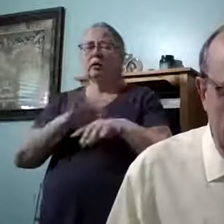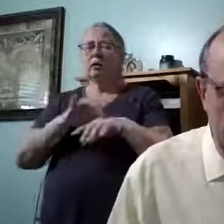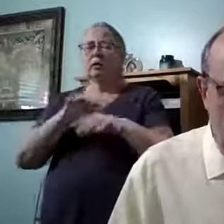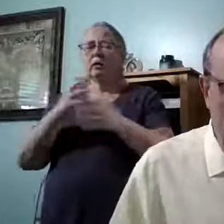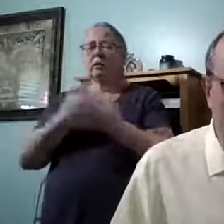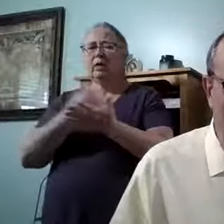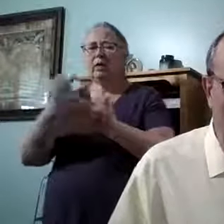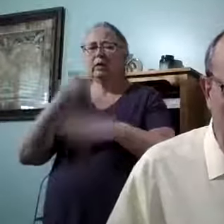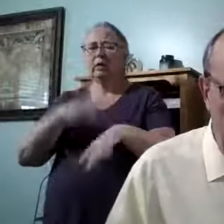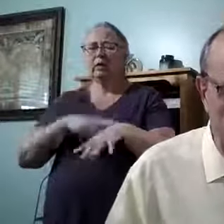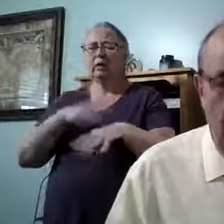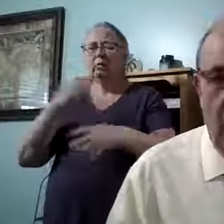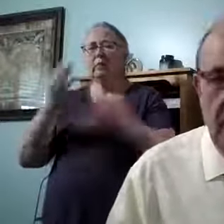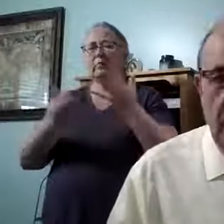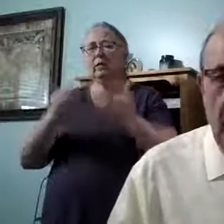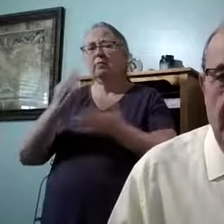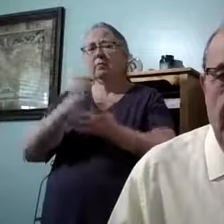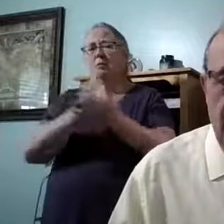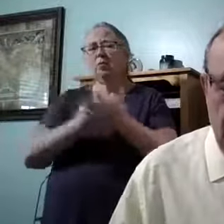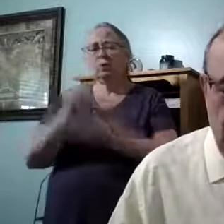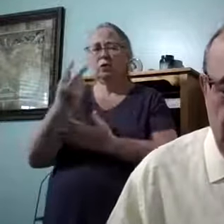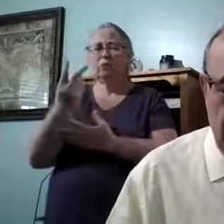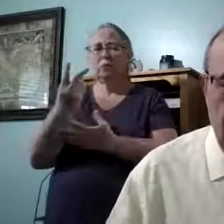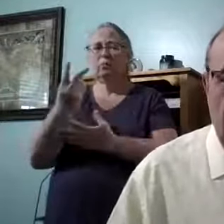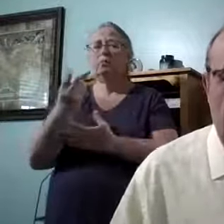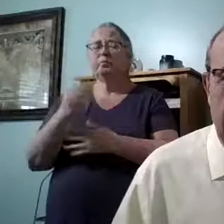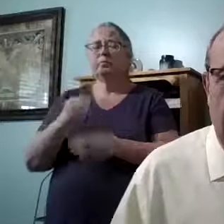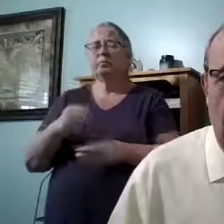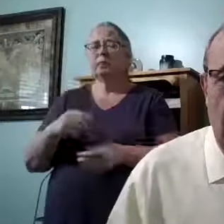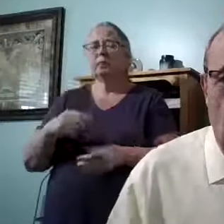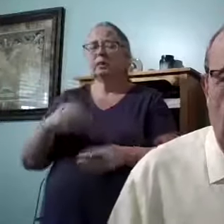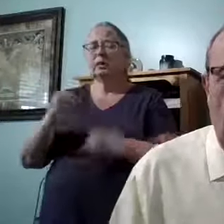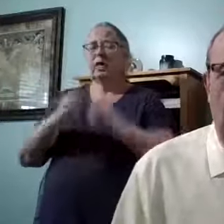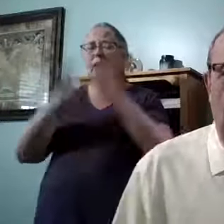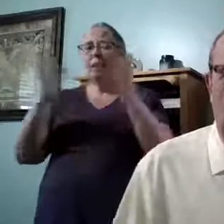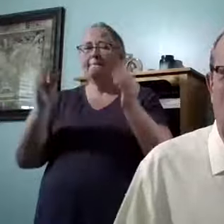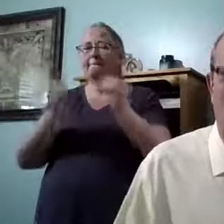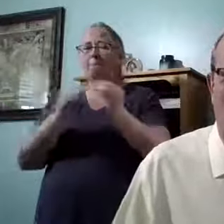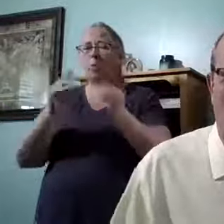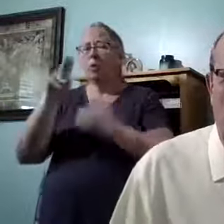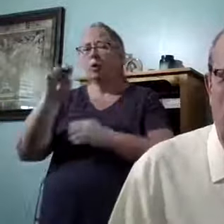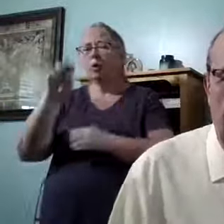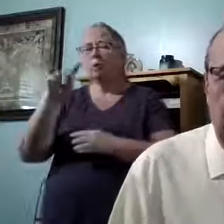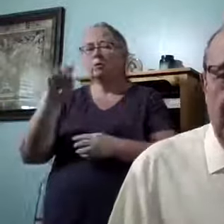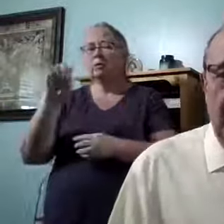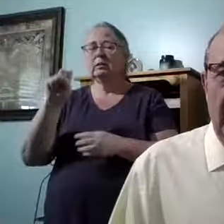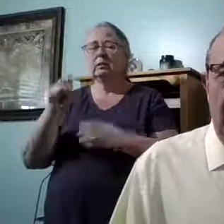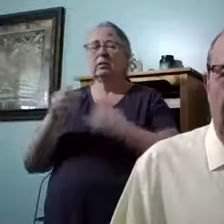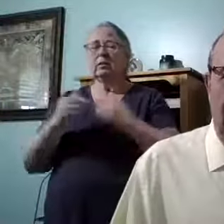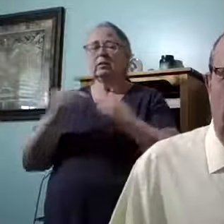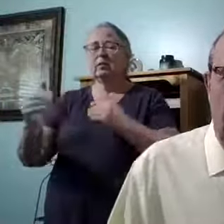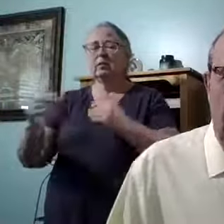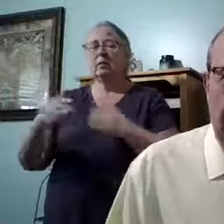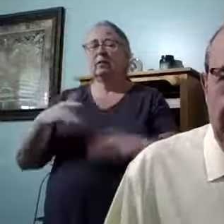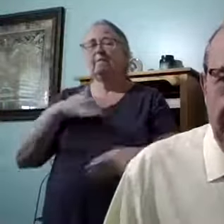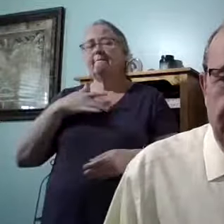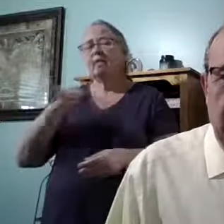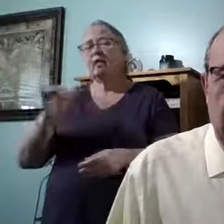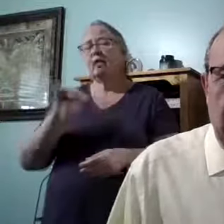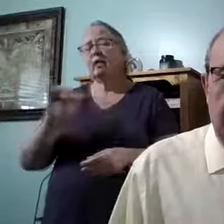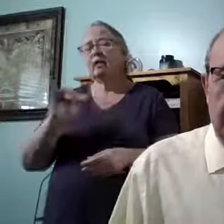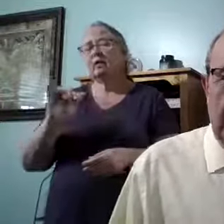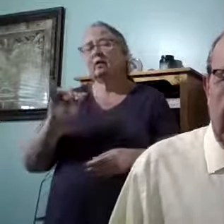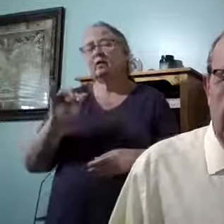time right now, so we may have to have a part two. I'm not sure, but I got a lot more notes I could go from, but I feel like